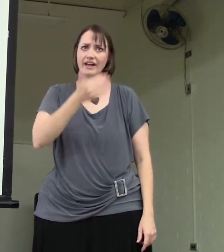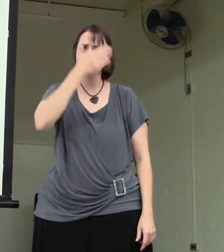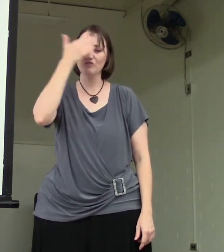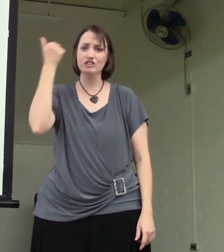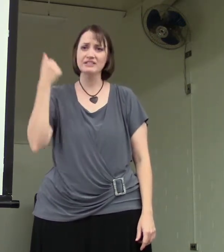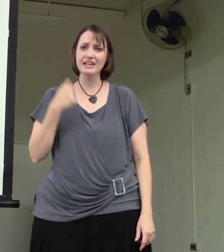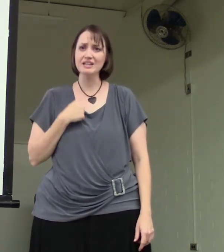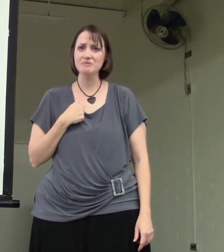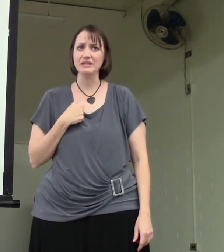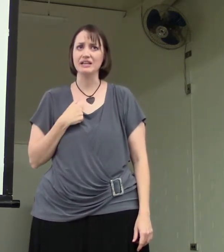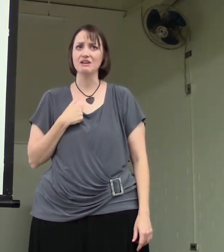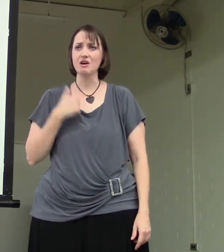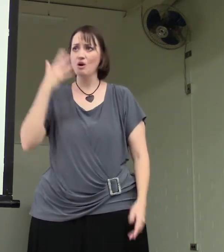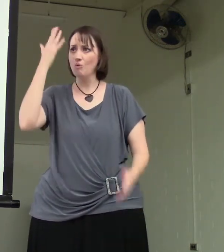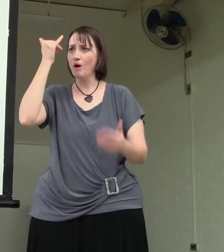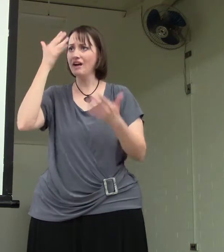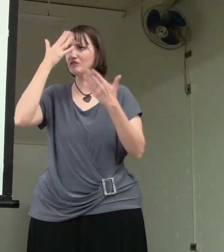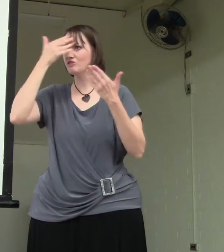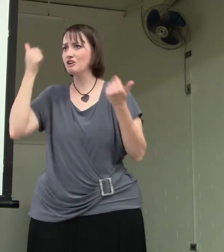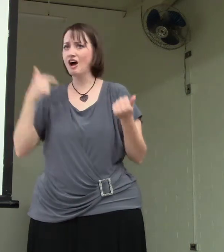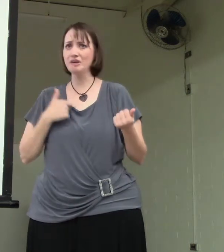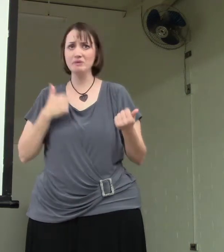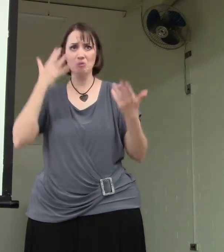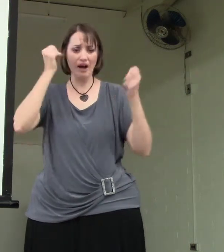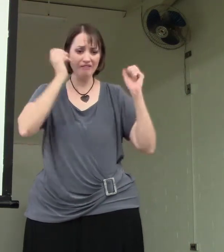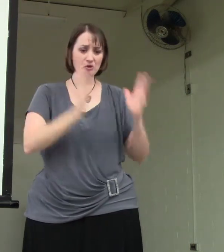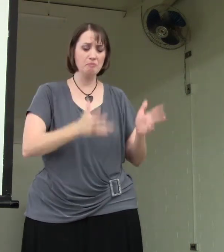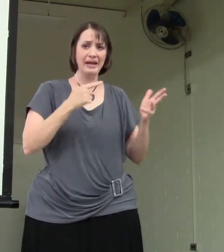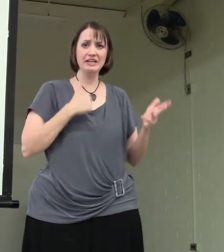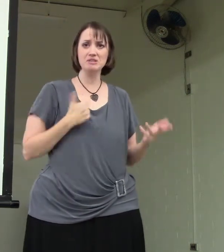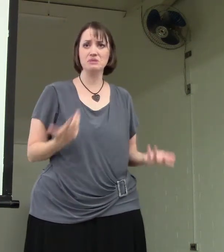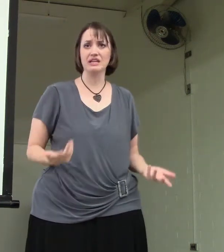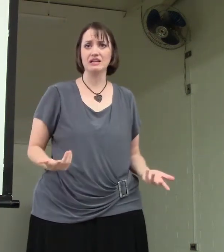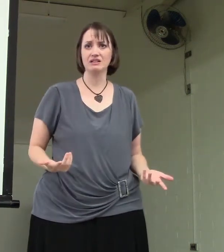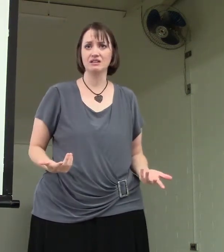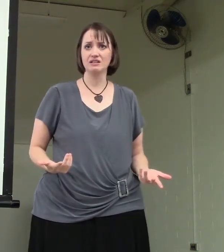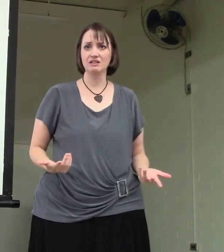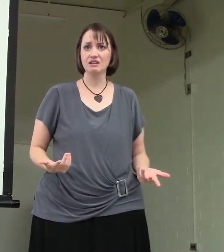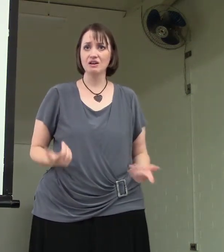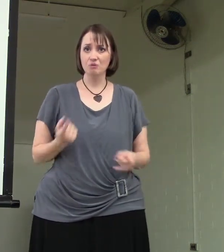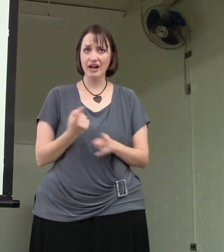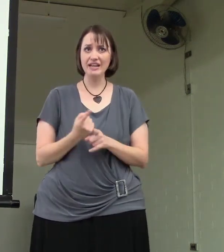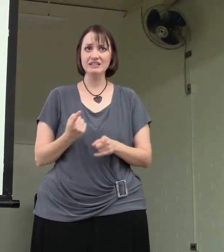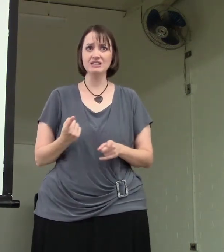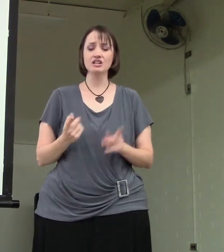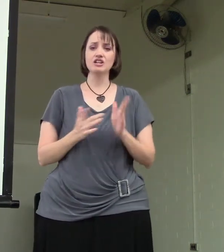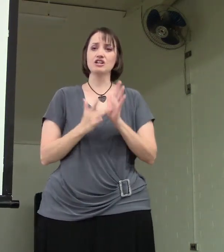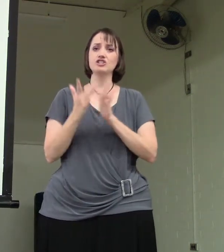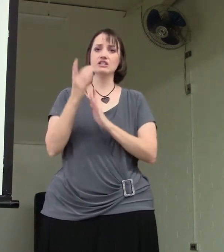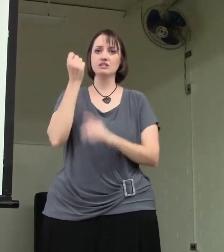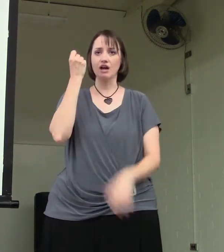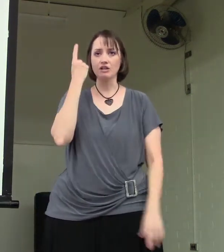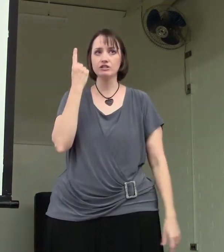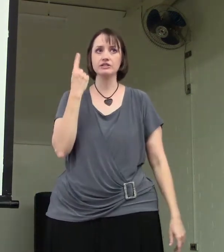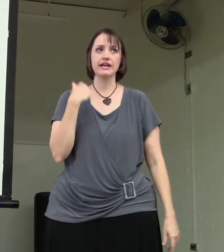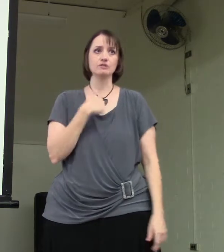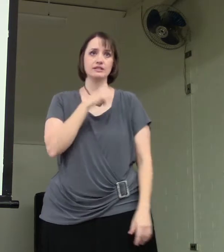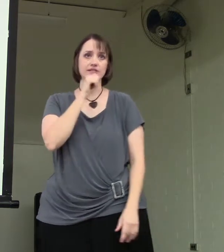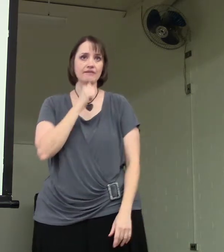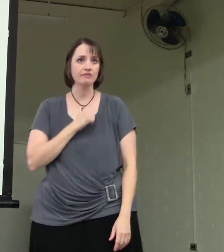have you forsaken me? Why have you forgotten me? Why have you abandoned me? Right? Jesus understands we suffer,